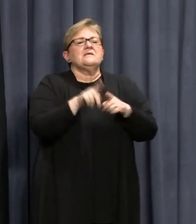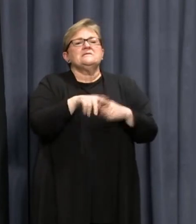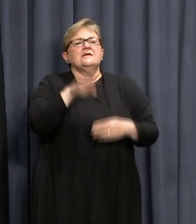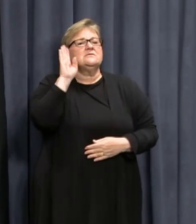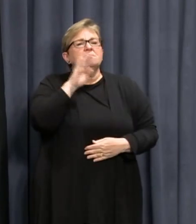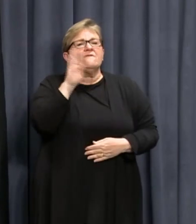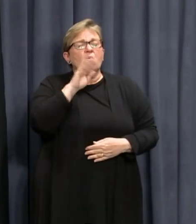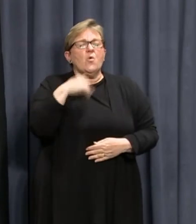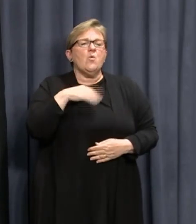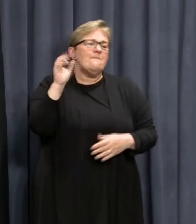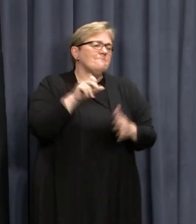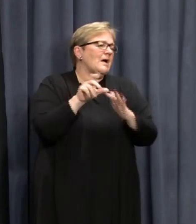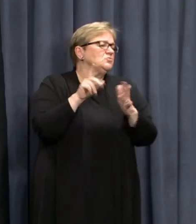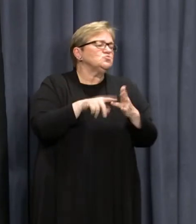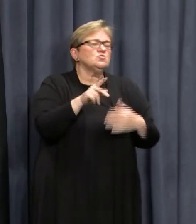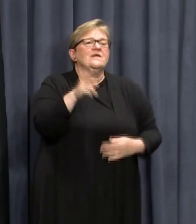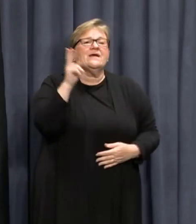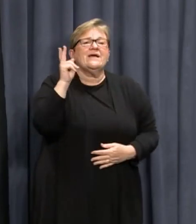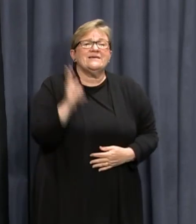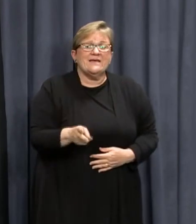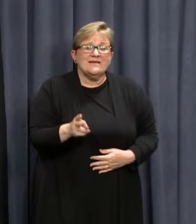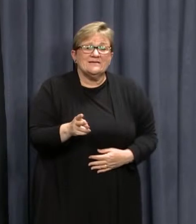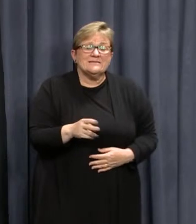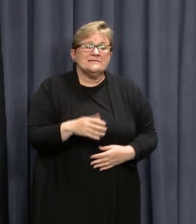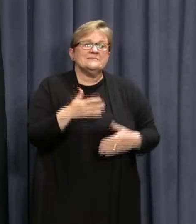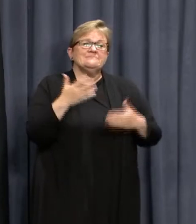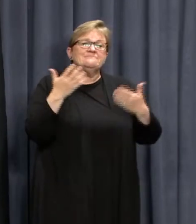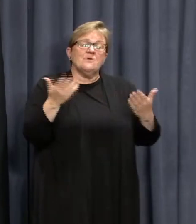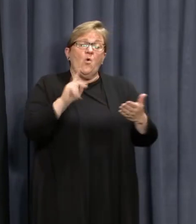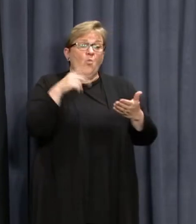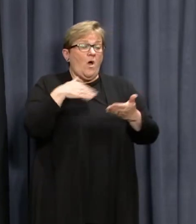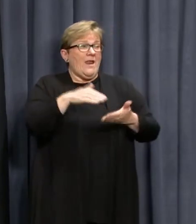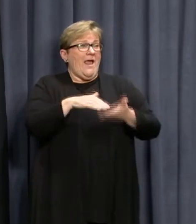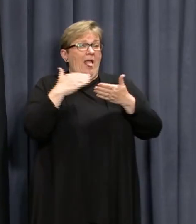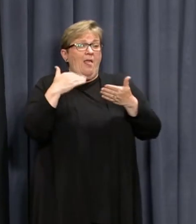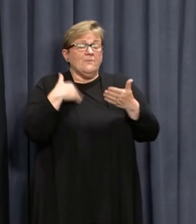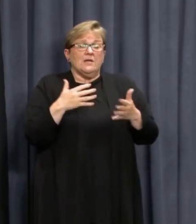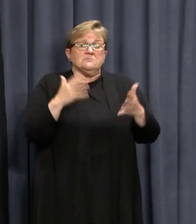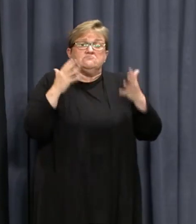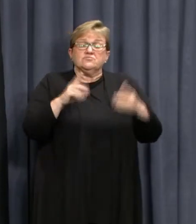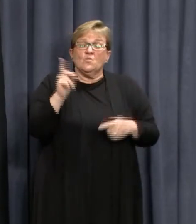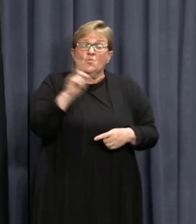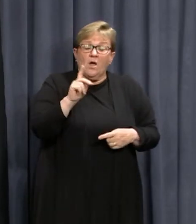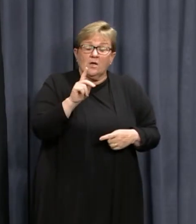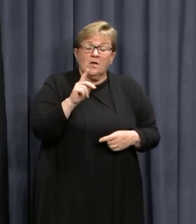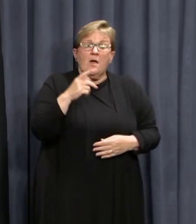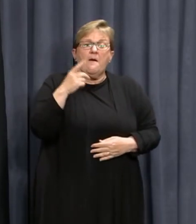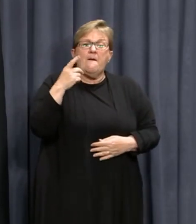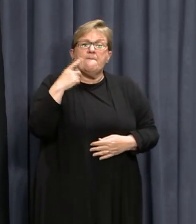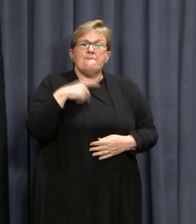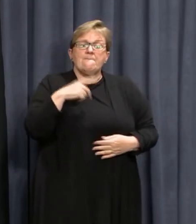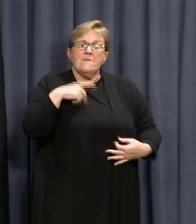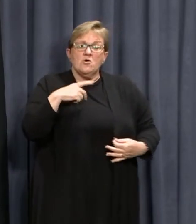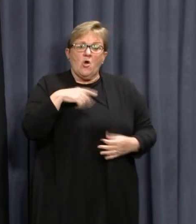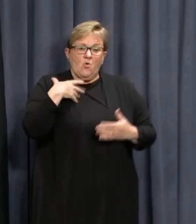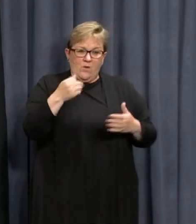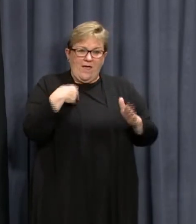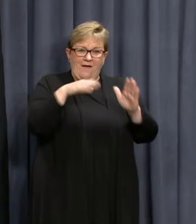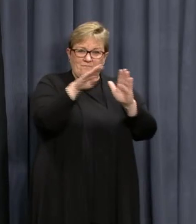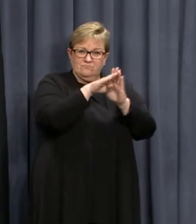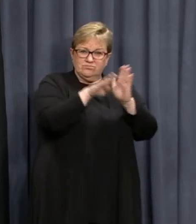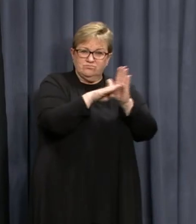before and we must do it again. What has helped enormously is that due to the interim restrictions